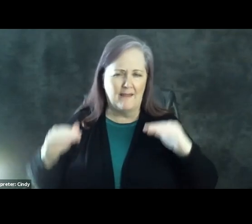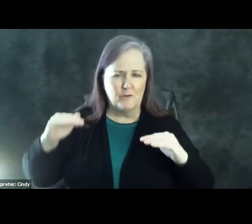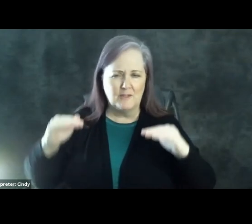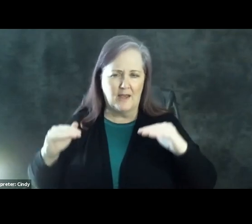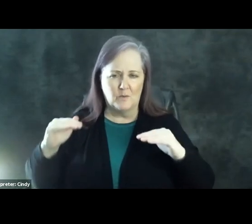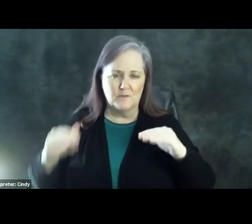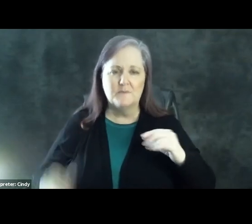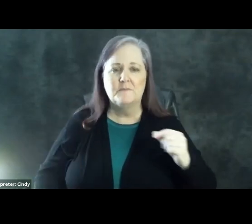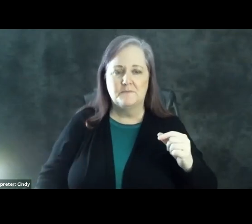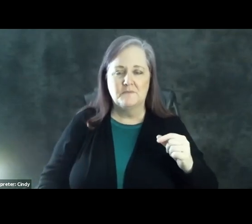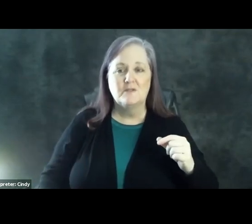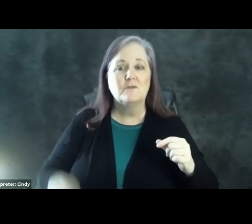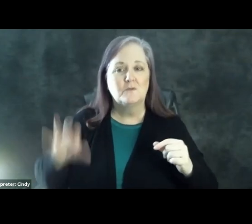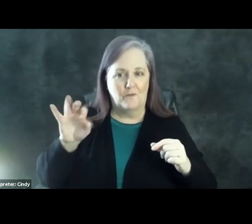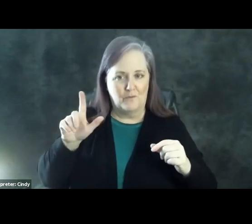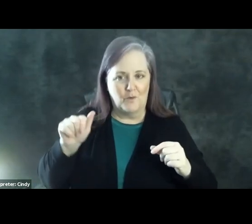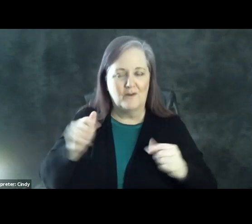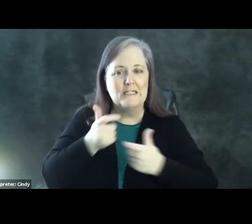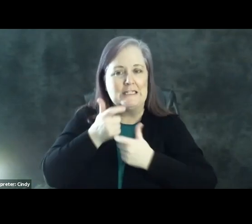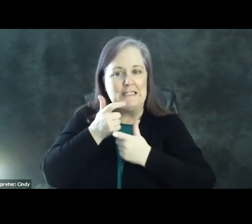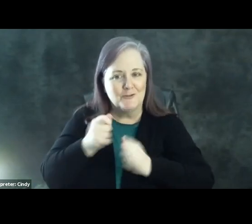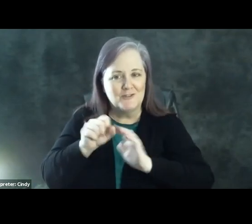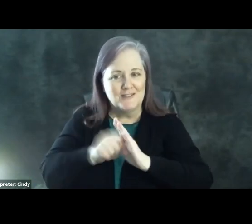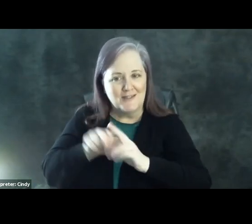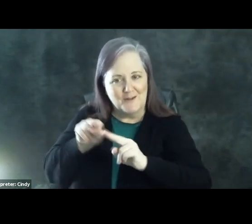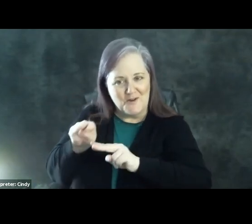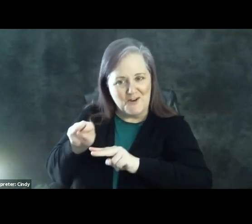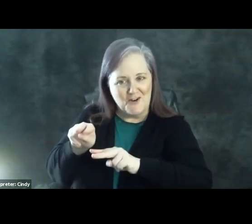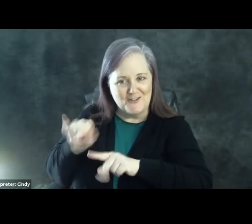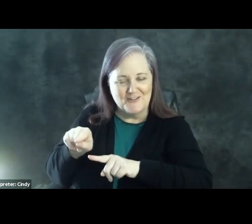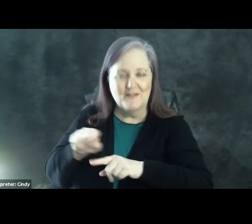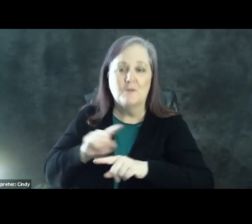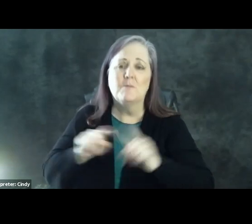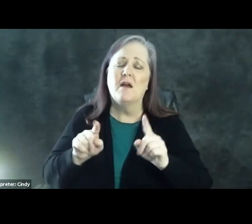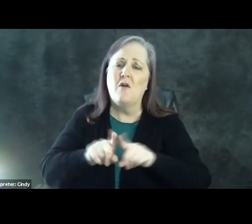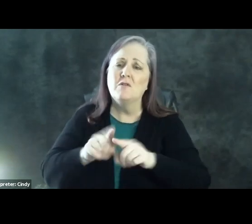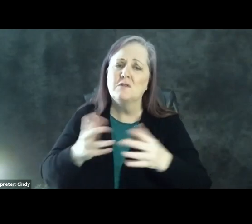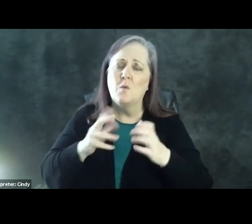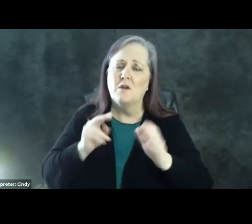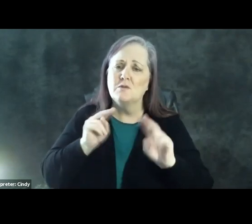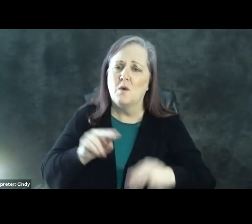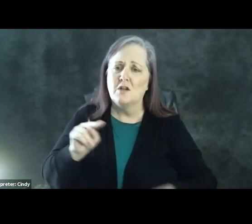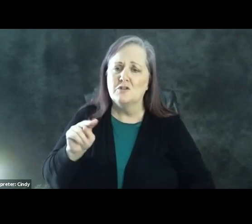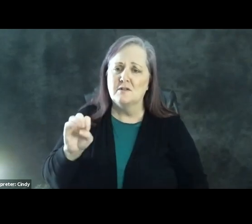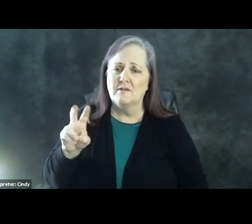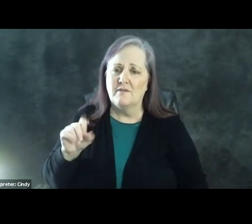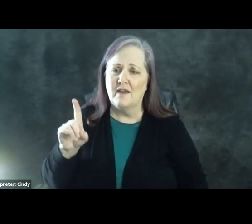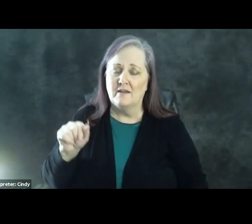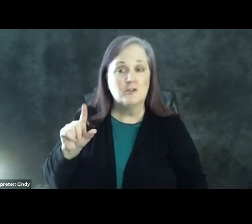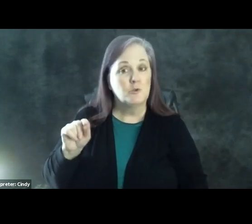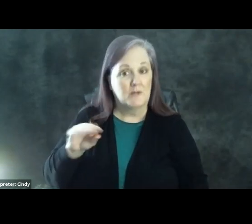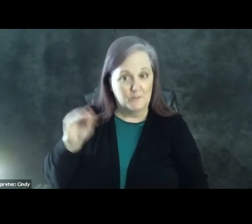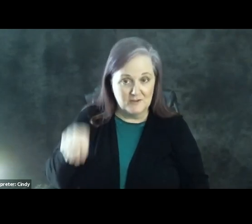is another reason why Florida is a really interesting state to watch. But we also want to watch Nevada, which has 20% of their